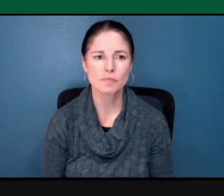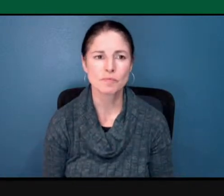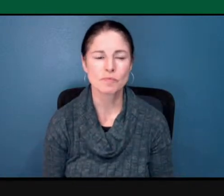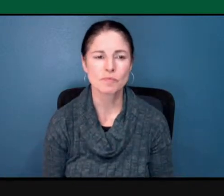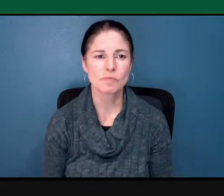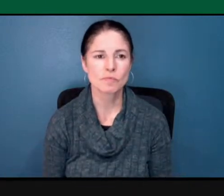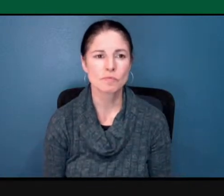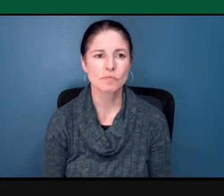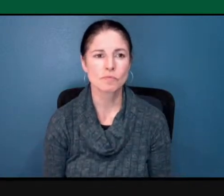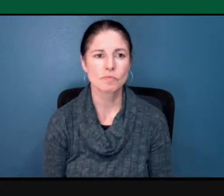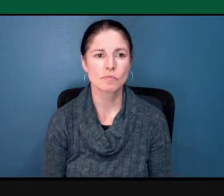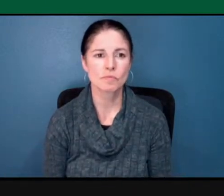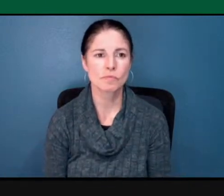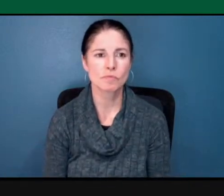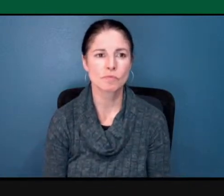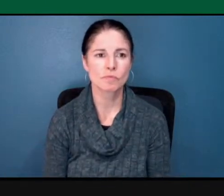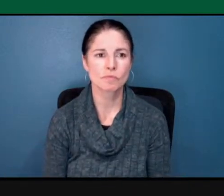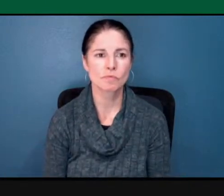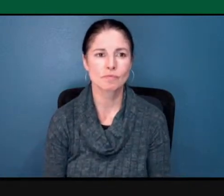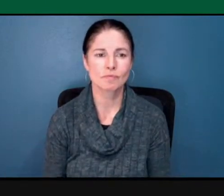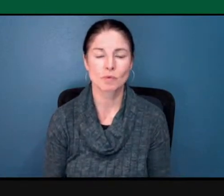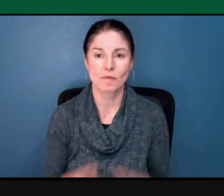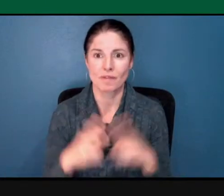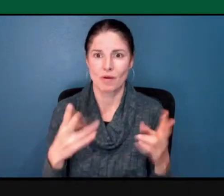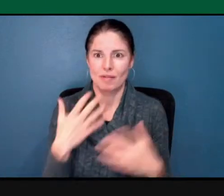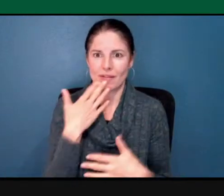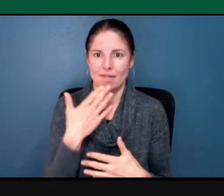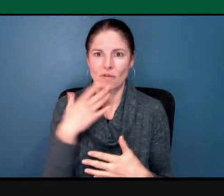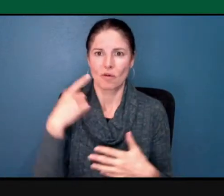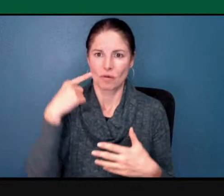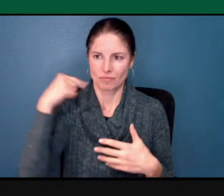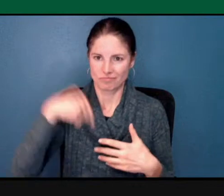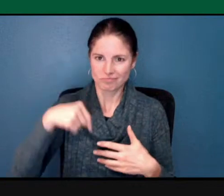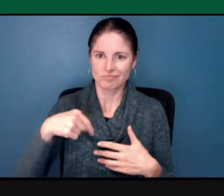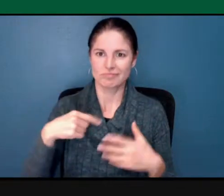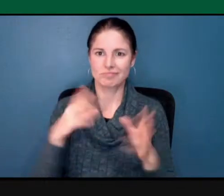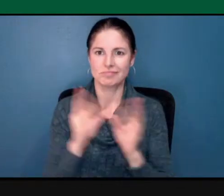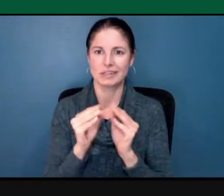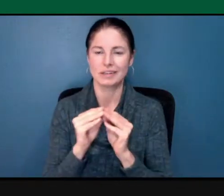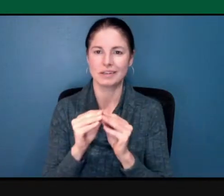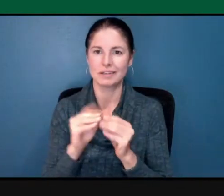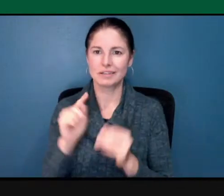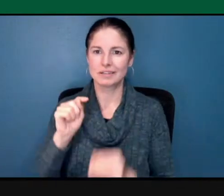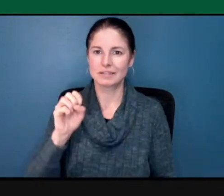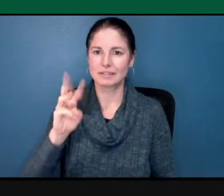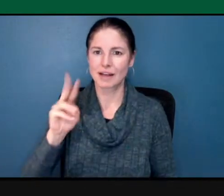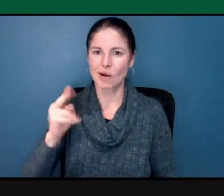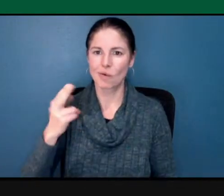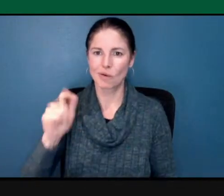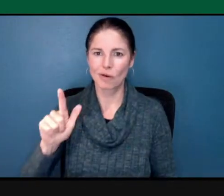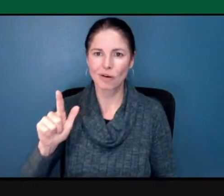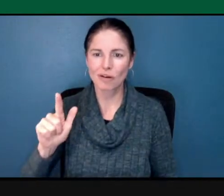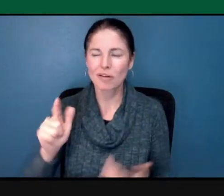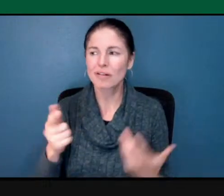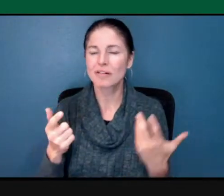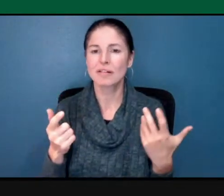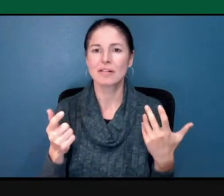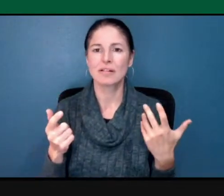have this forum today, this town meeting, and we're able to, as a collective, be able to